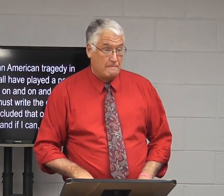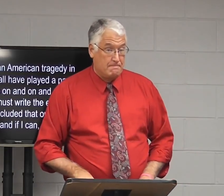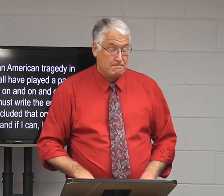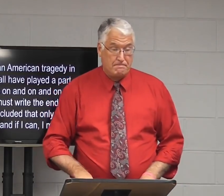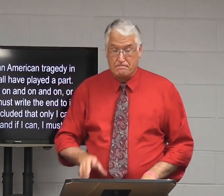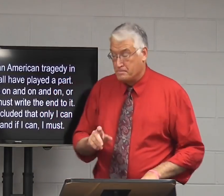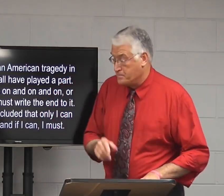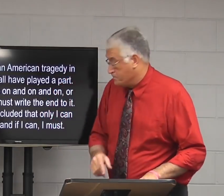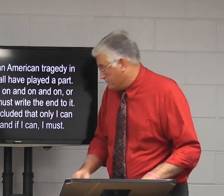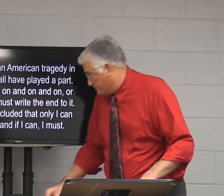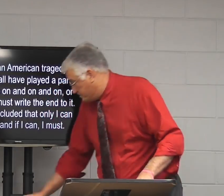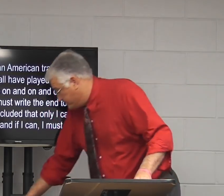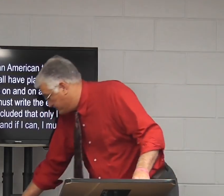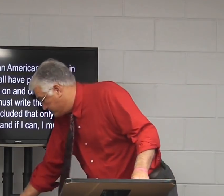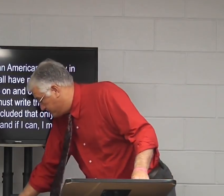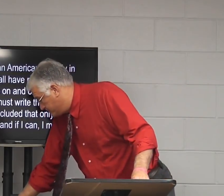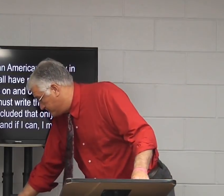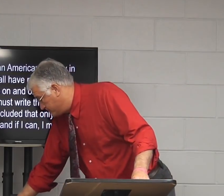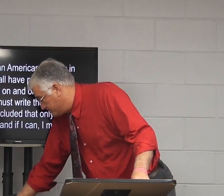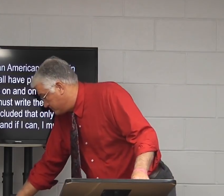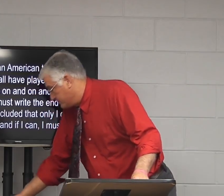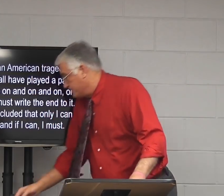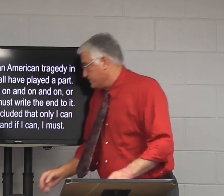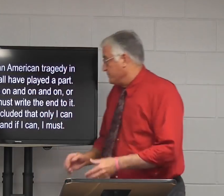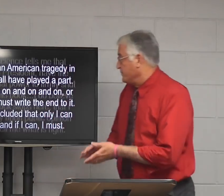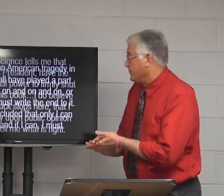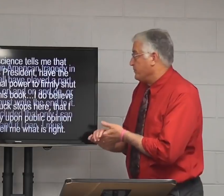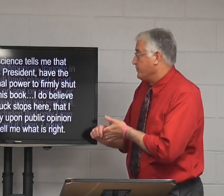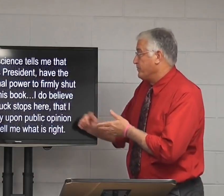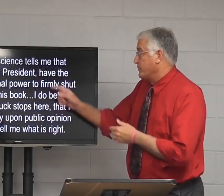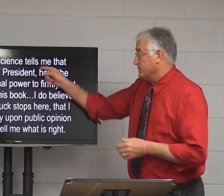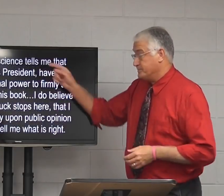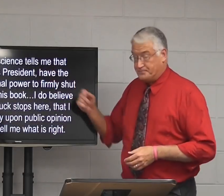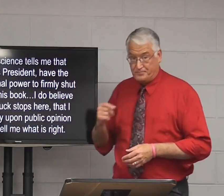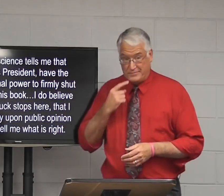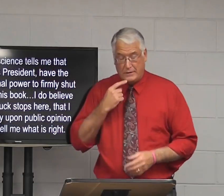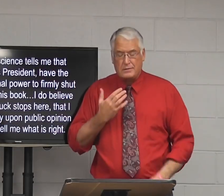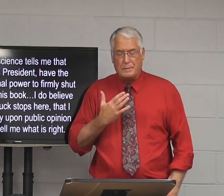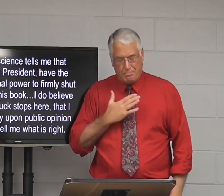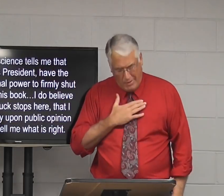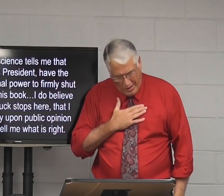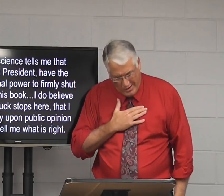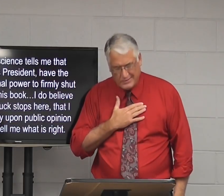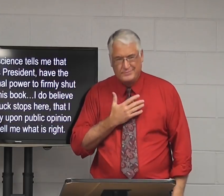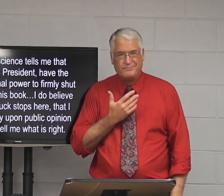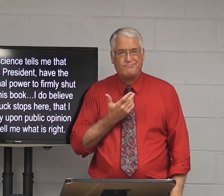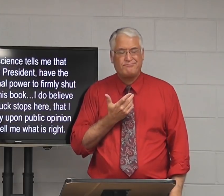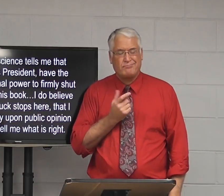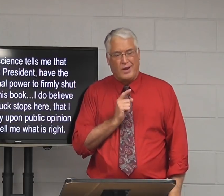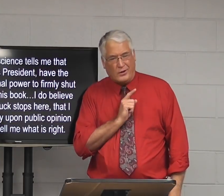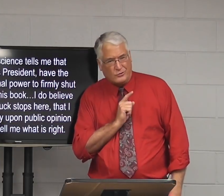So, that's what he was trying to do when he pardoned Nixon. He also said, my conscious,